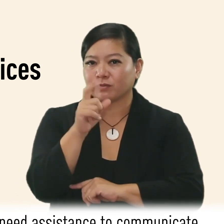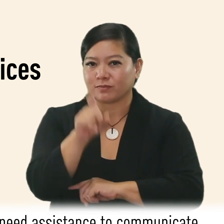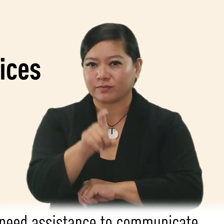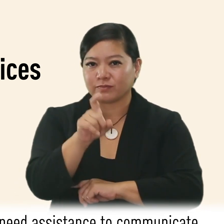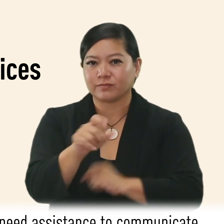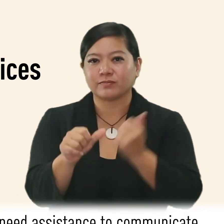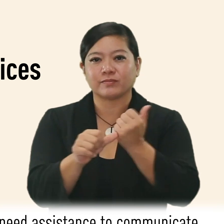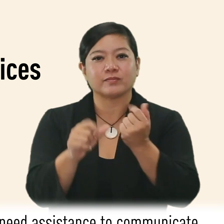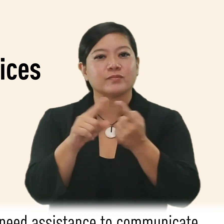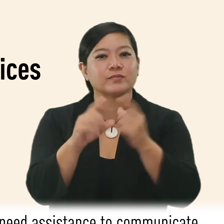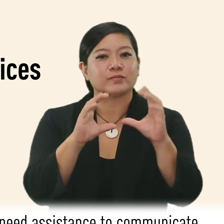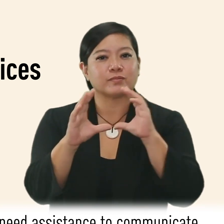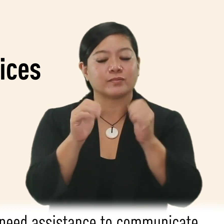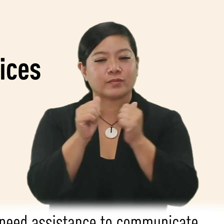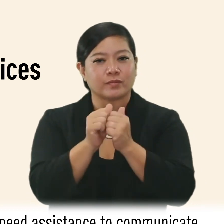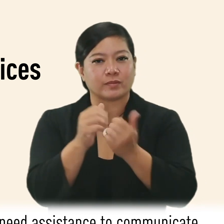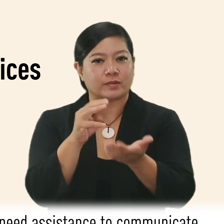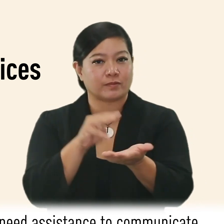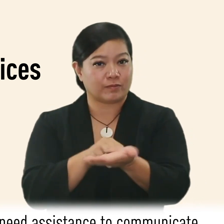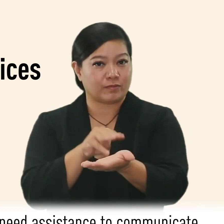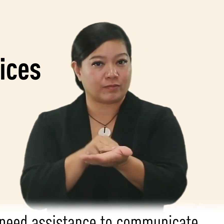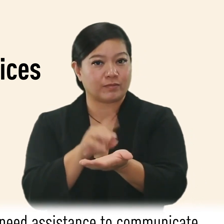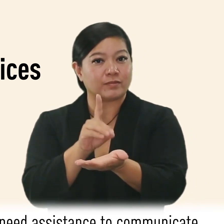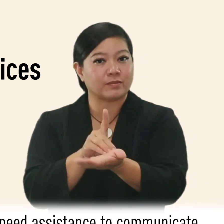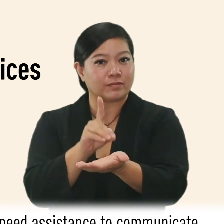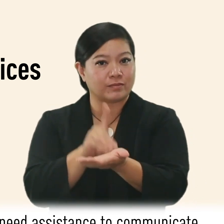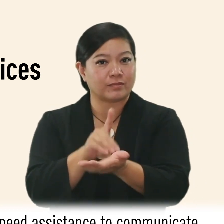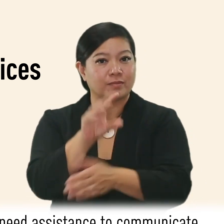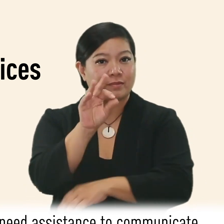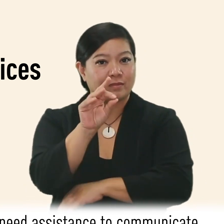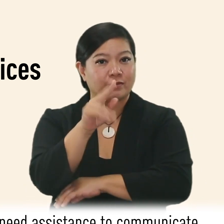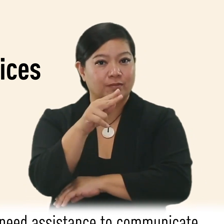to communicate with their medical provider at the FHP Health Center.